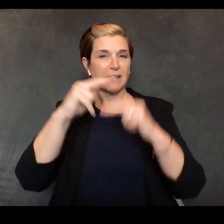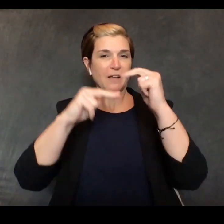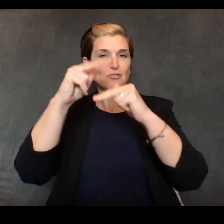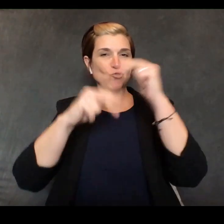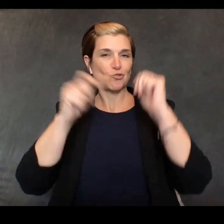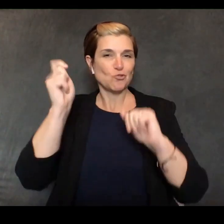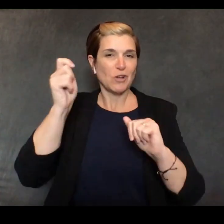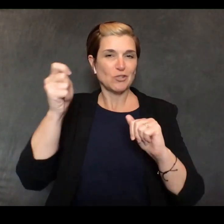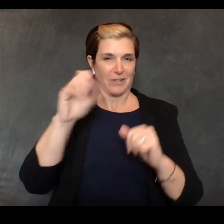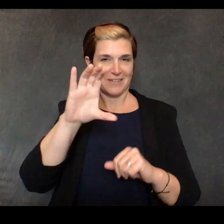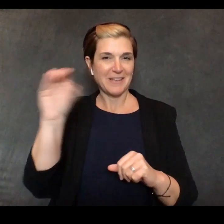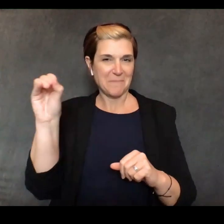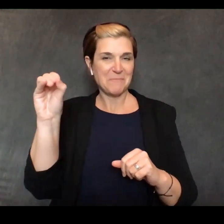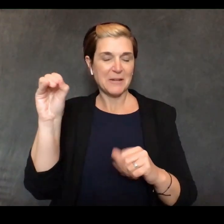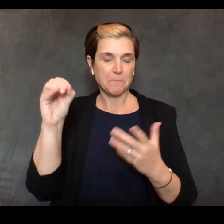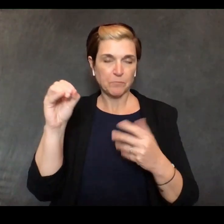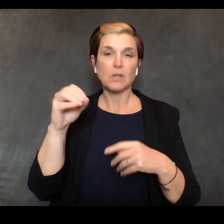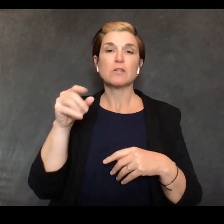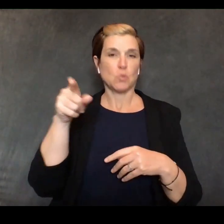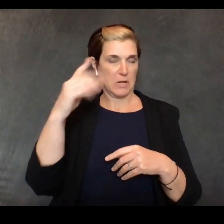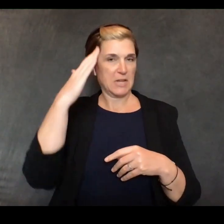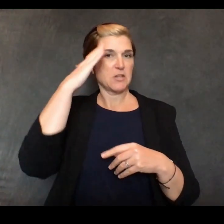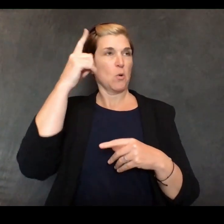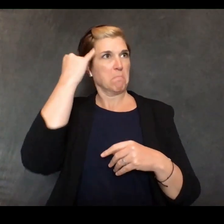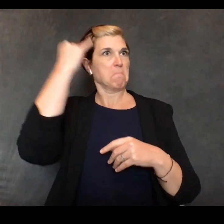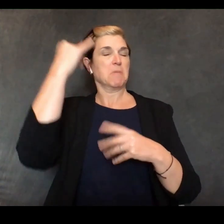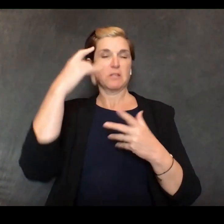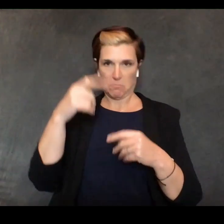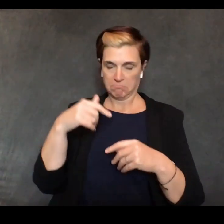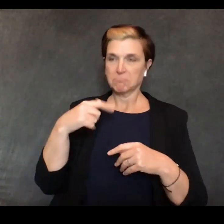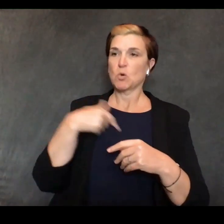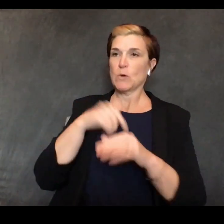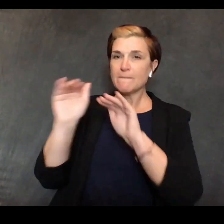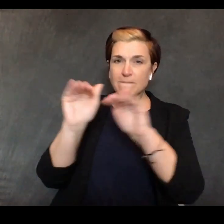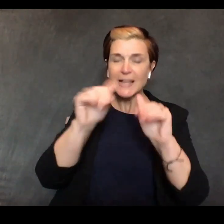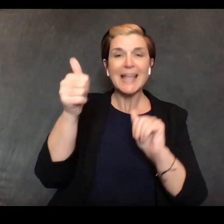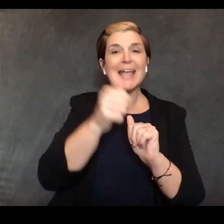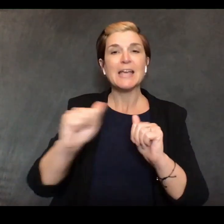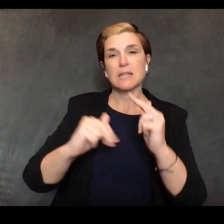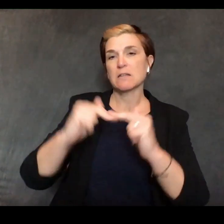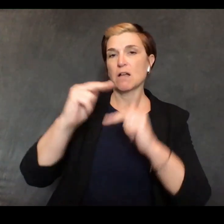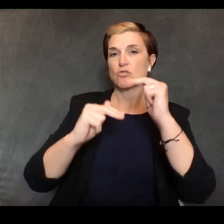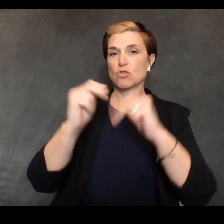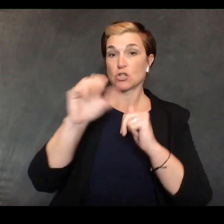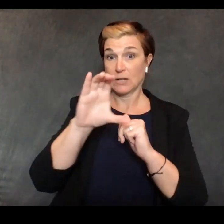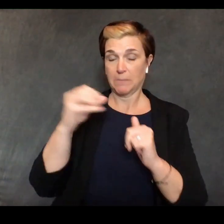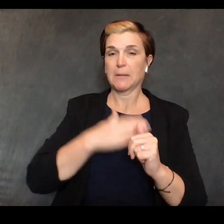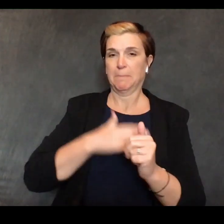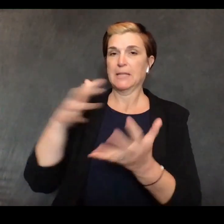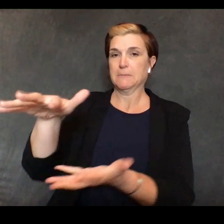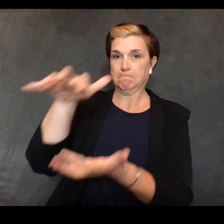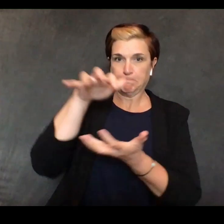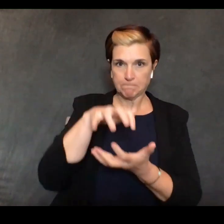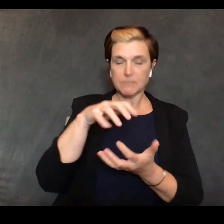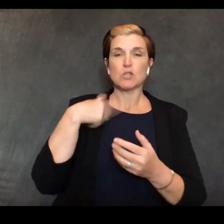n95 masks to their local hospitals and also forego making additional orders as president's direction we will